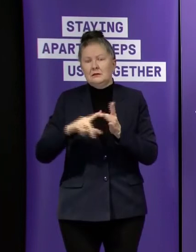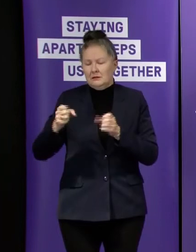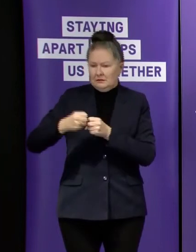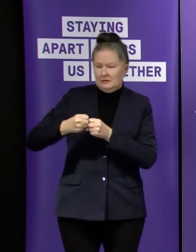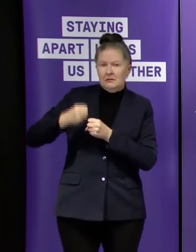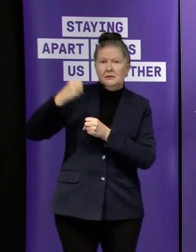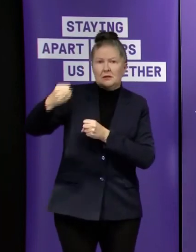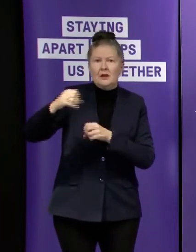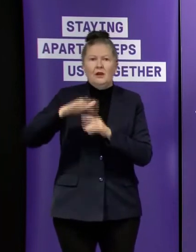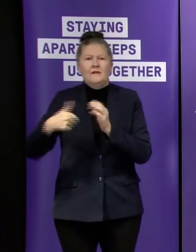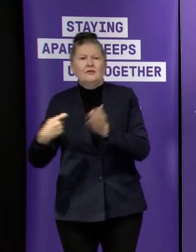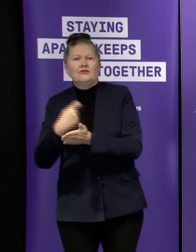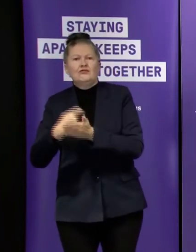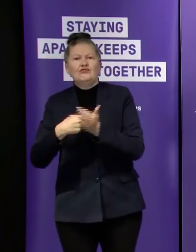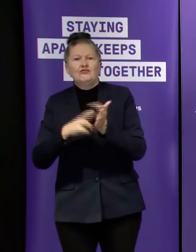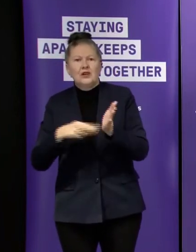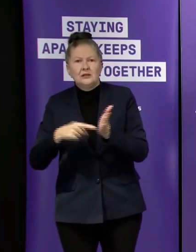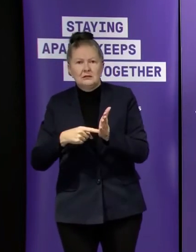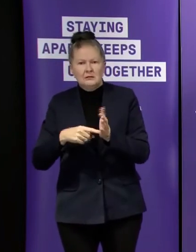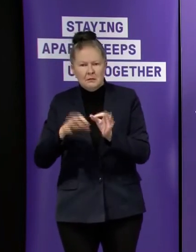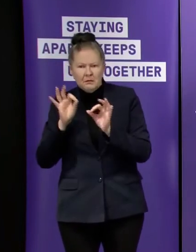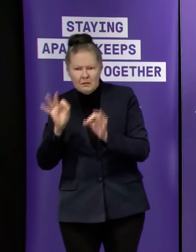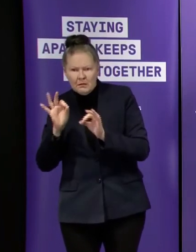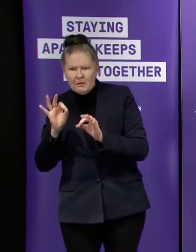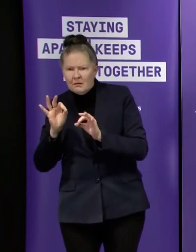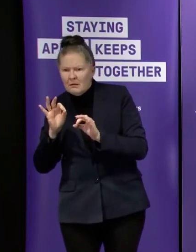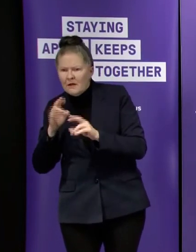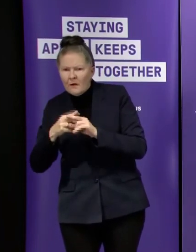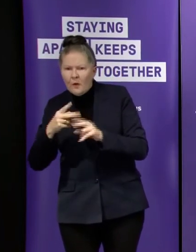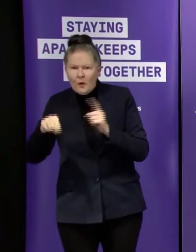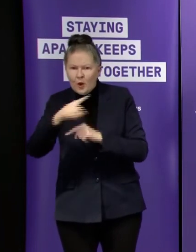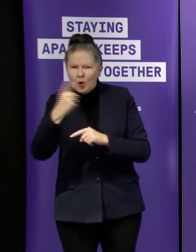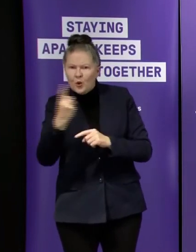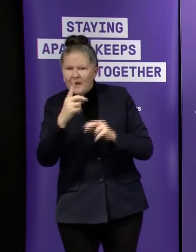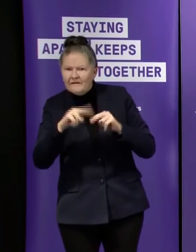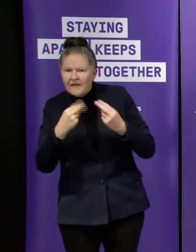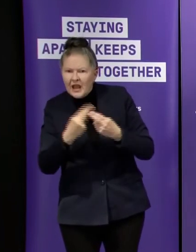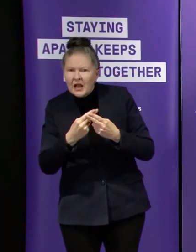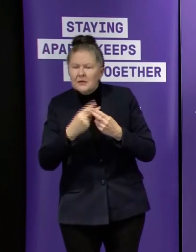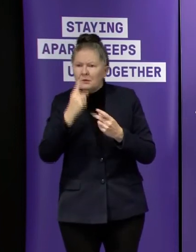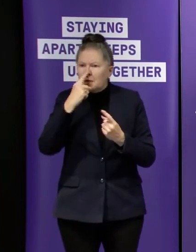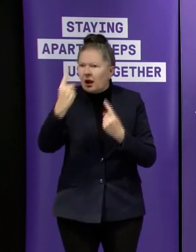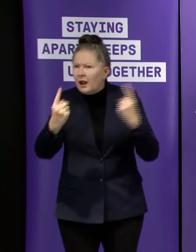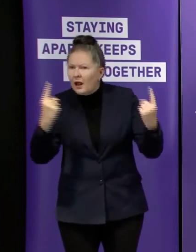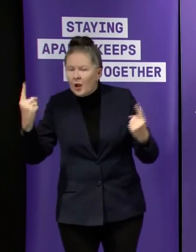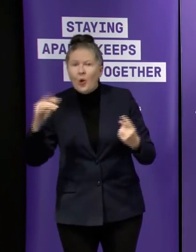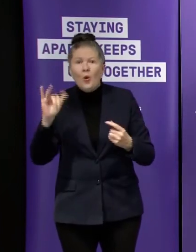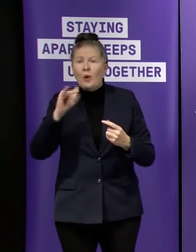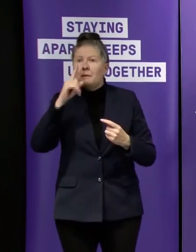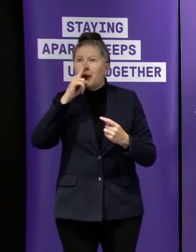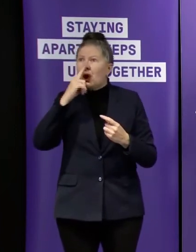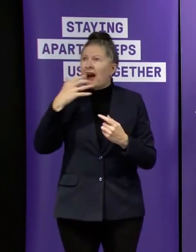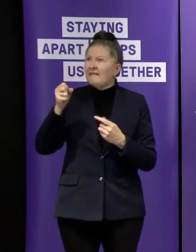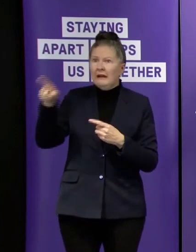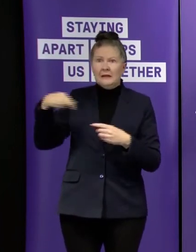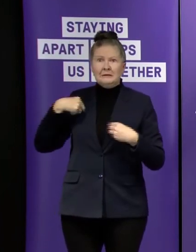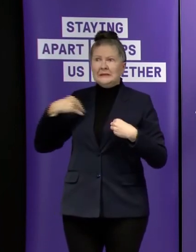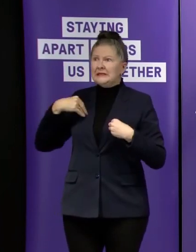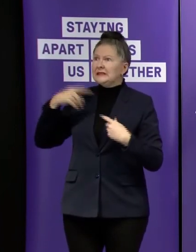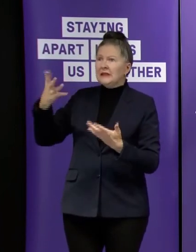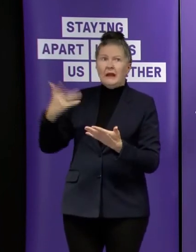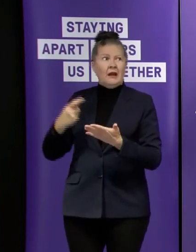those important protections both for families and individuals who are renting but also businesses who've got commercial arrangements and who